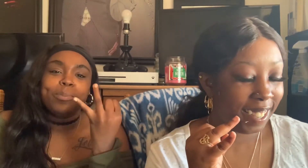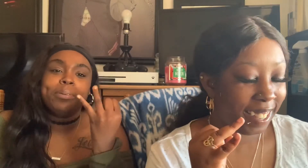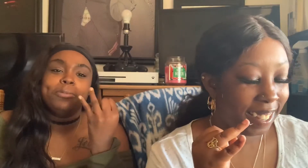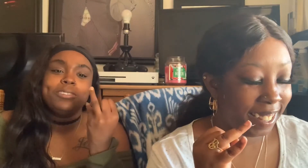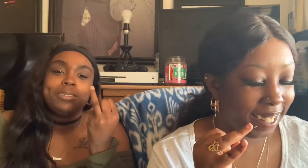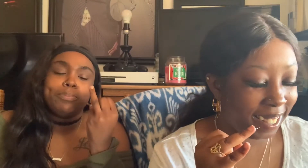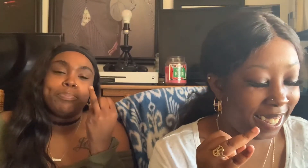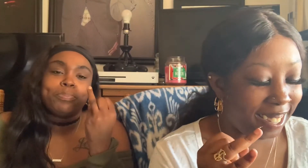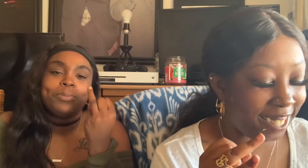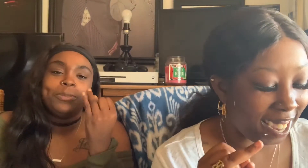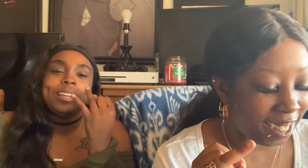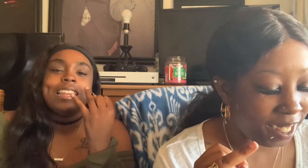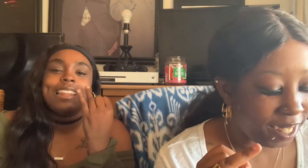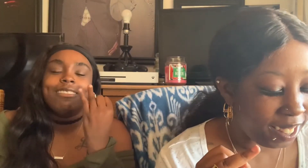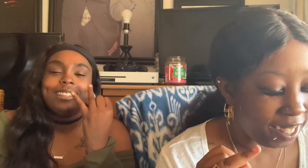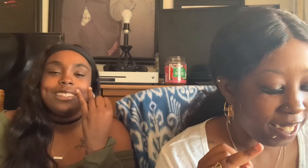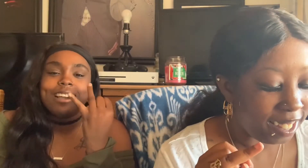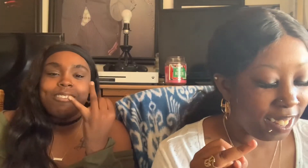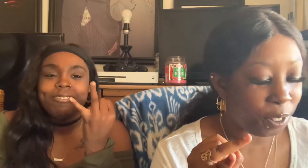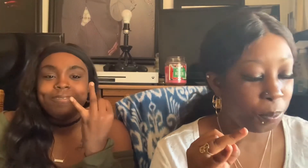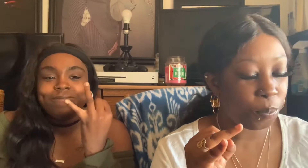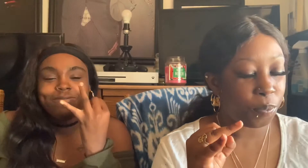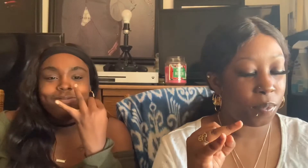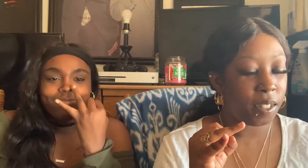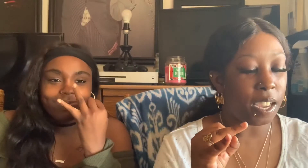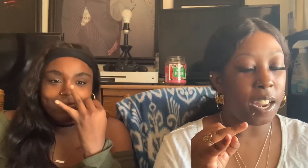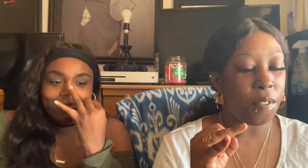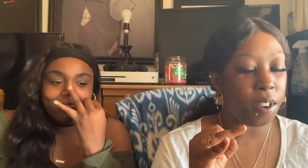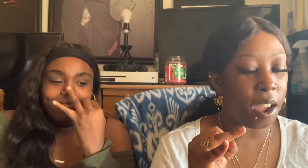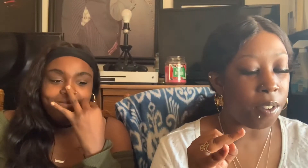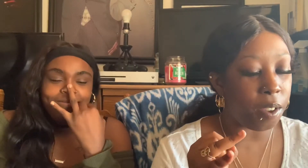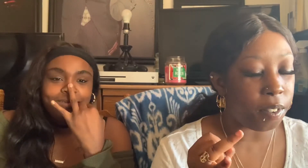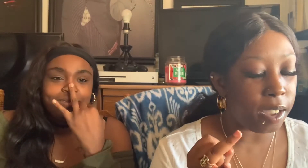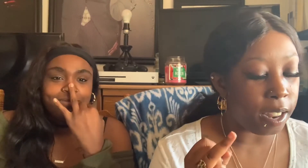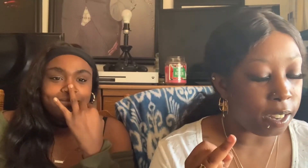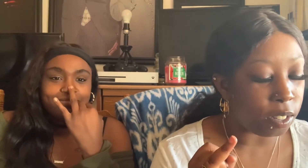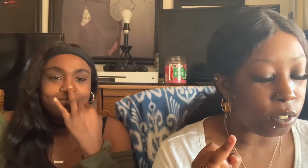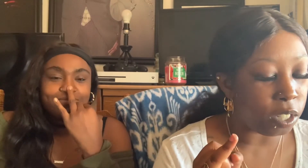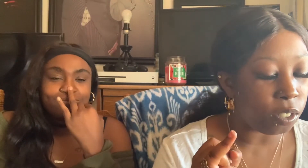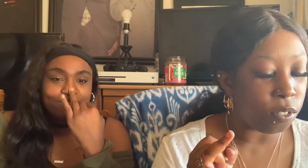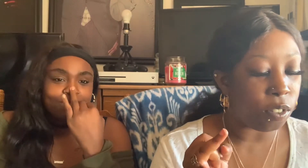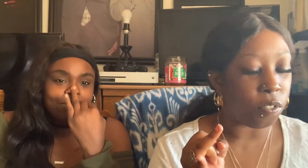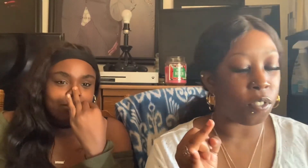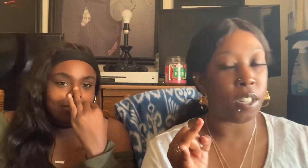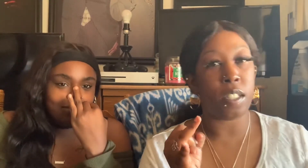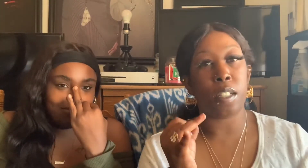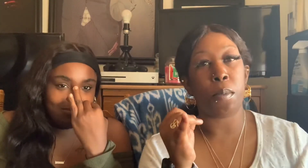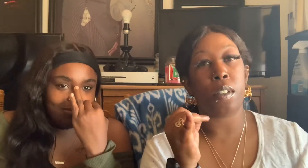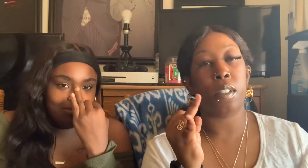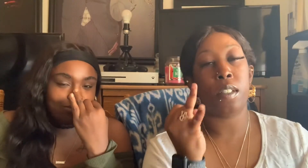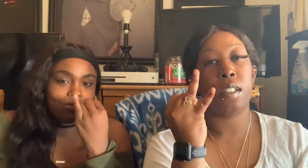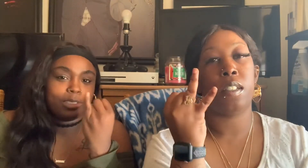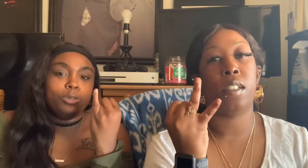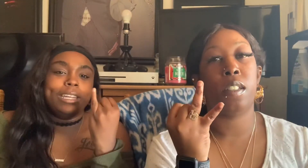poops. Shut up. You don't need to know. Never have I ever had a crush on a friend's sibling. Oh yeah.